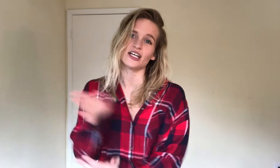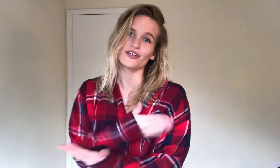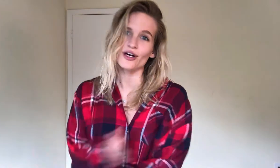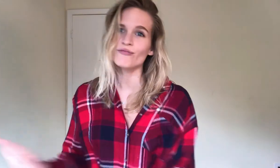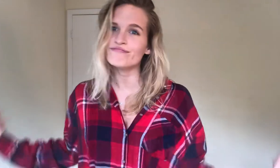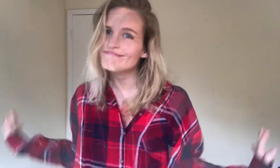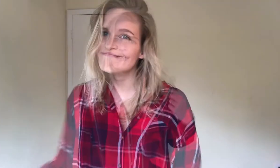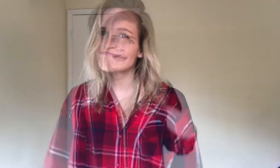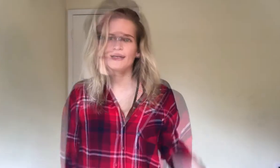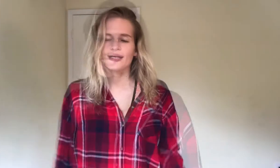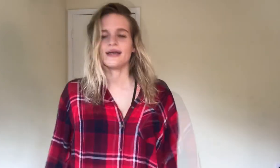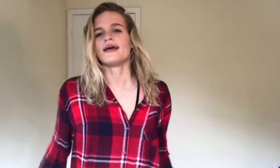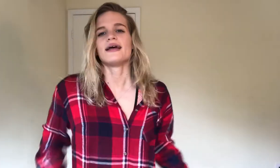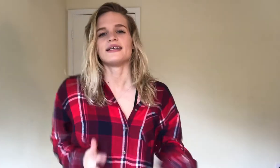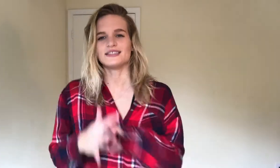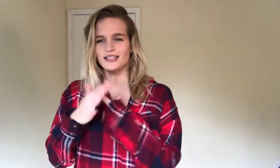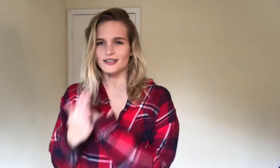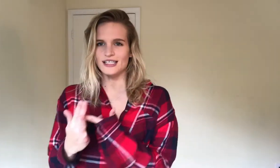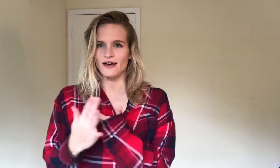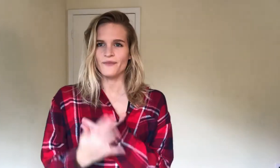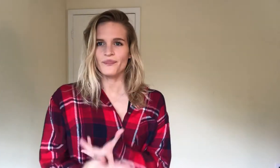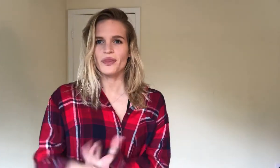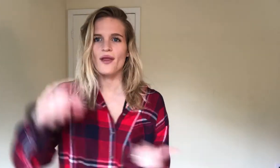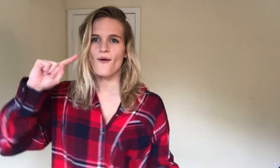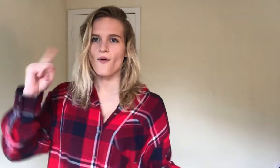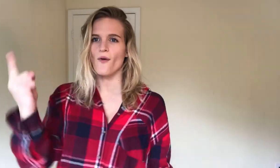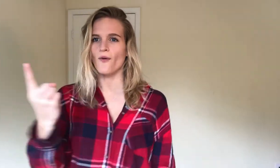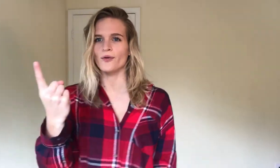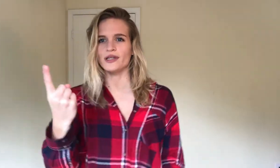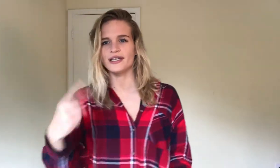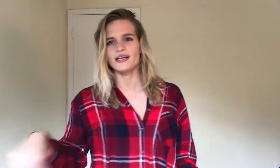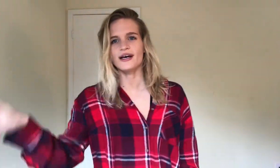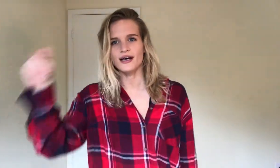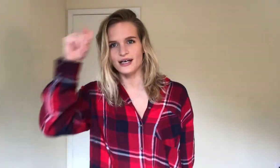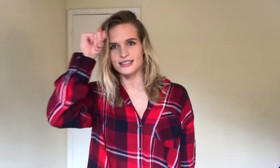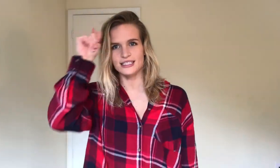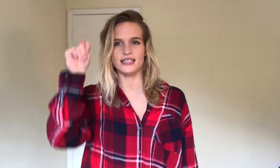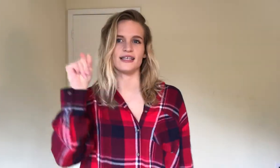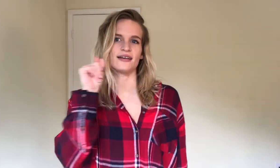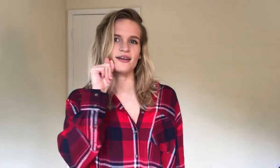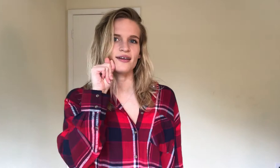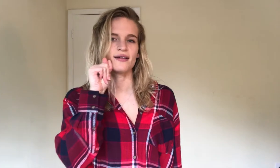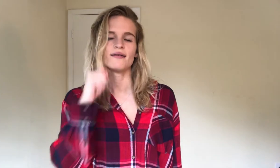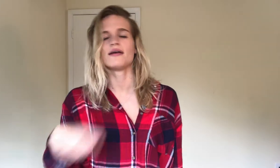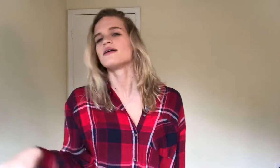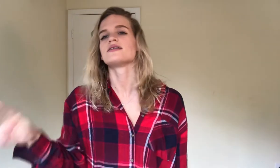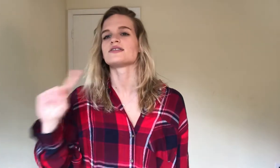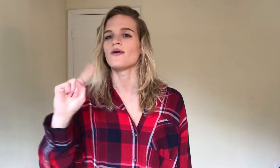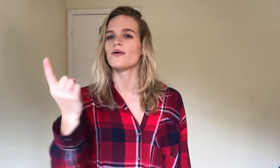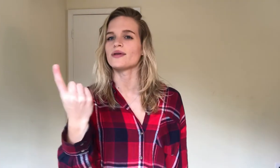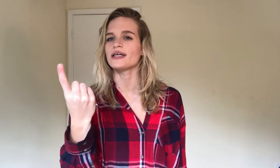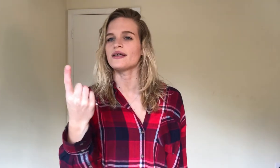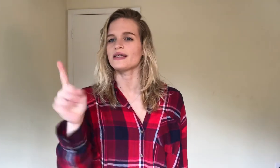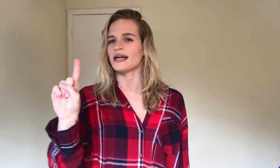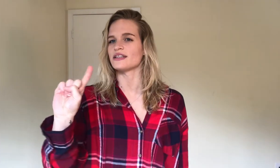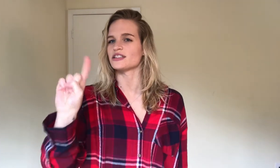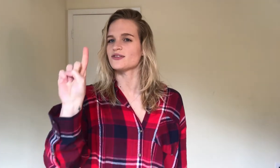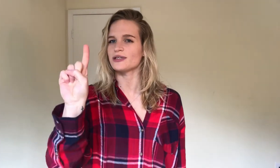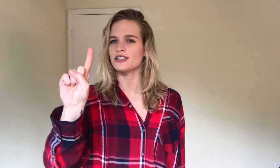song though. It starts out, only a teen, so only, kind of just twist